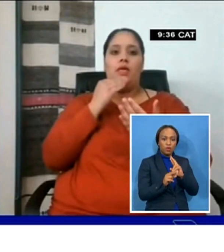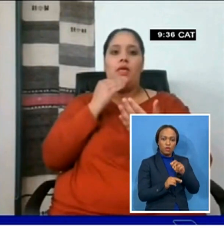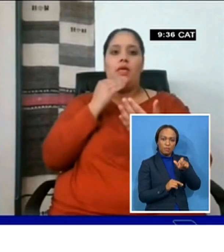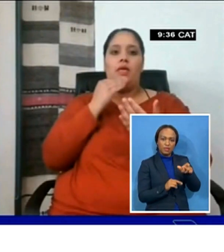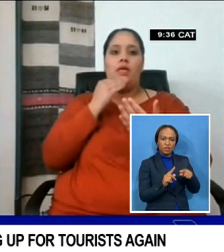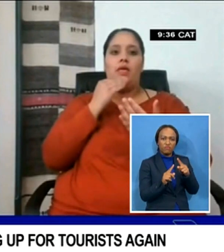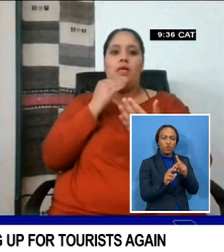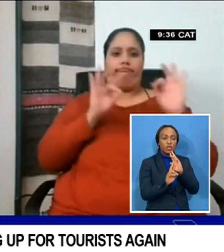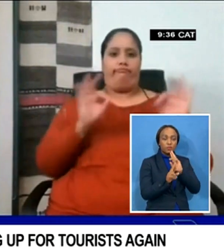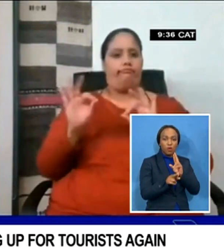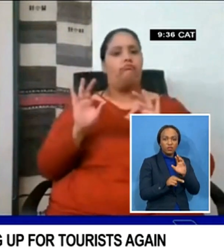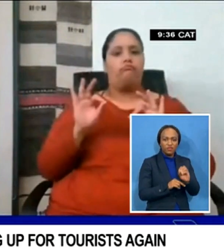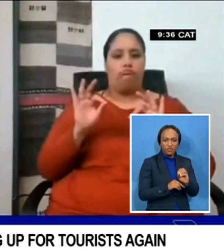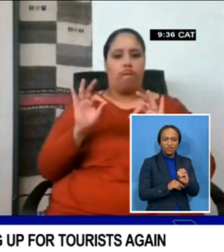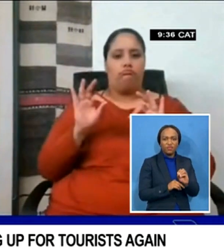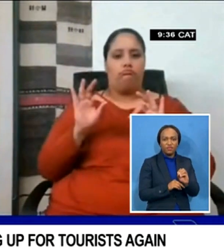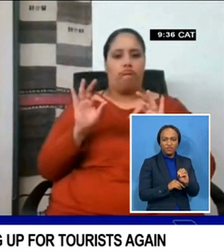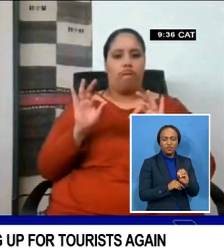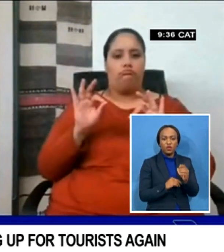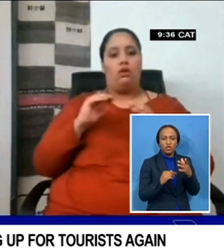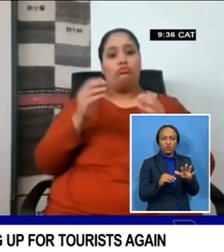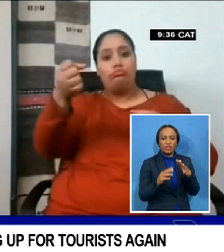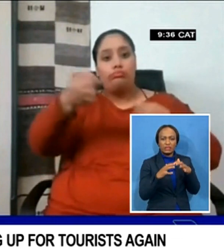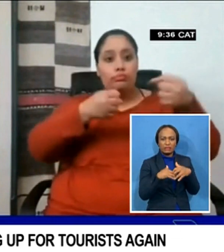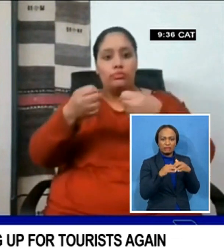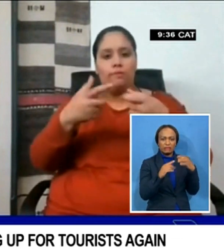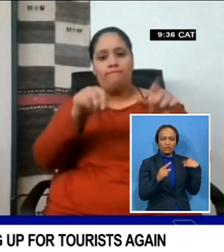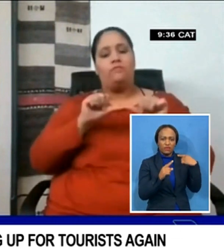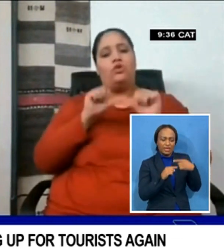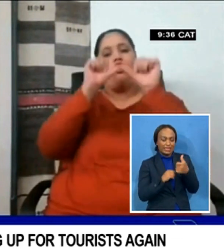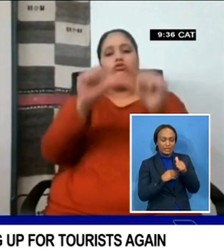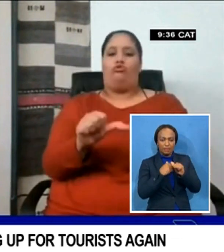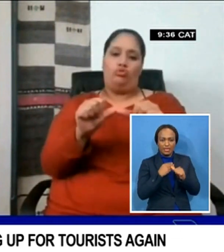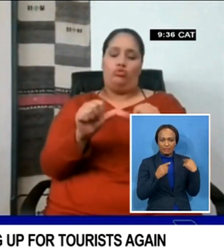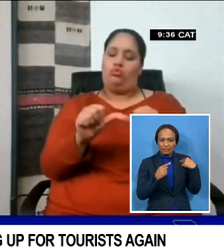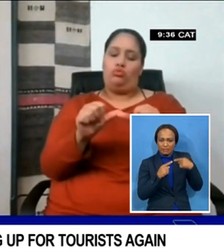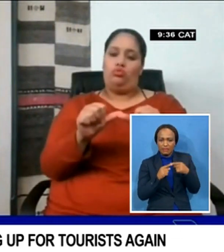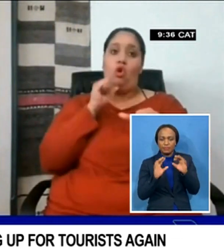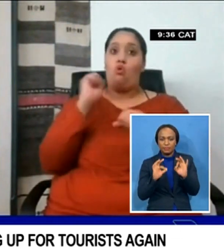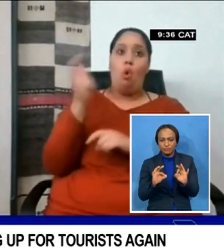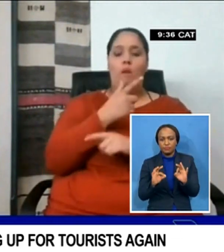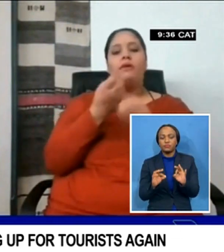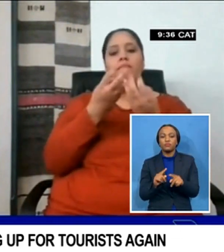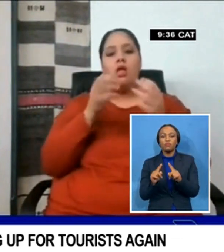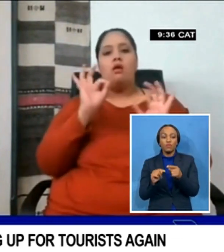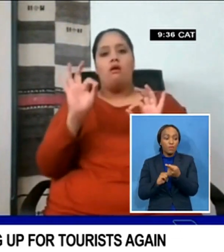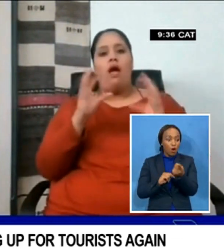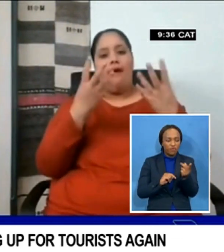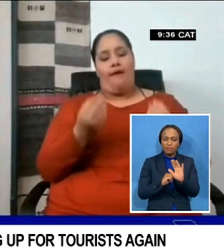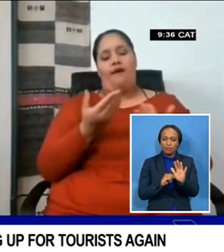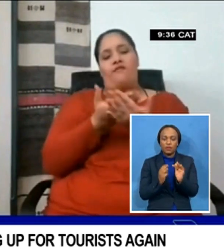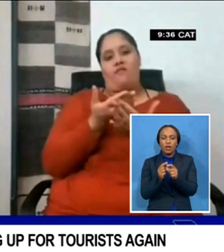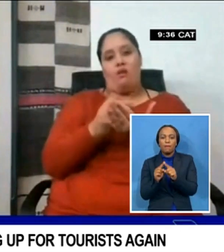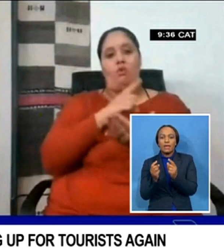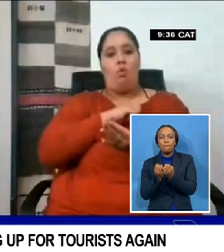put in place over the last six months. They don't, not all of them, but many of them remaining in place so that we are